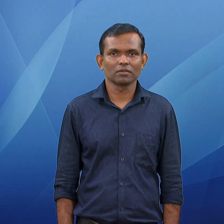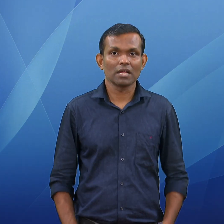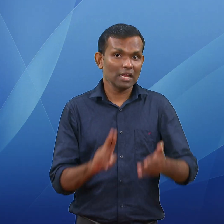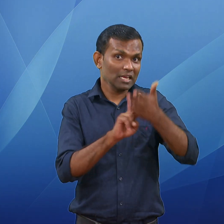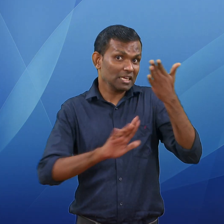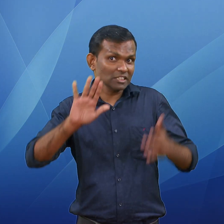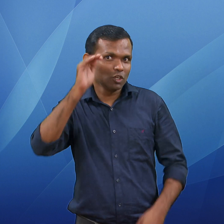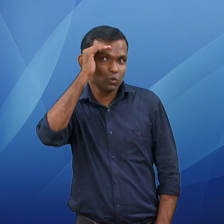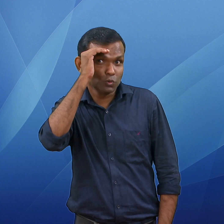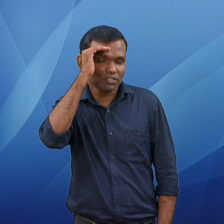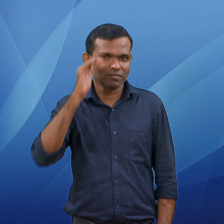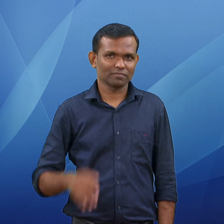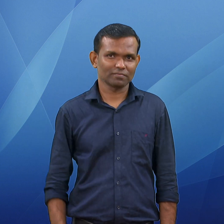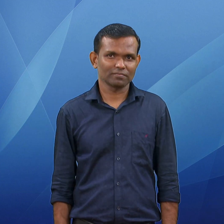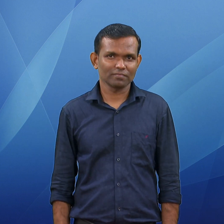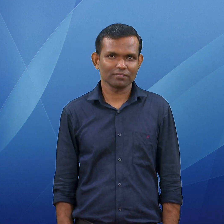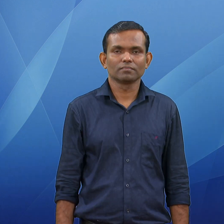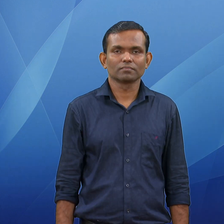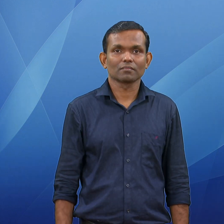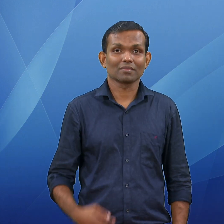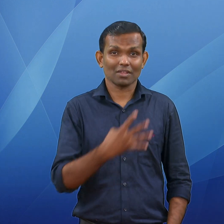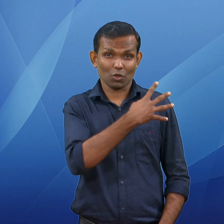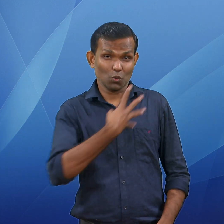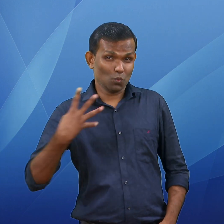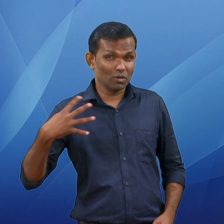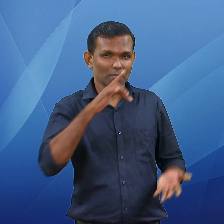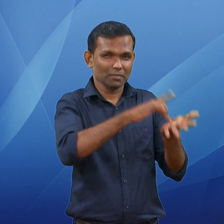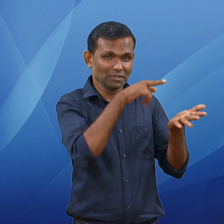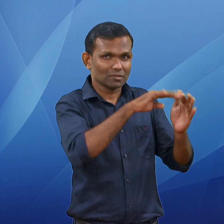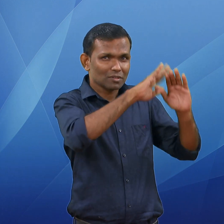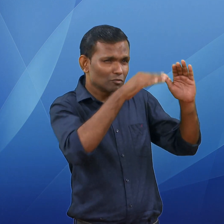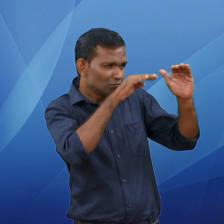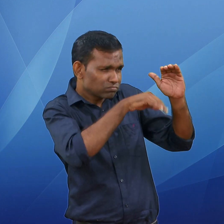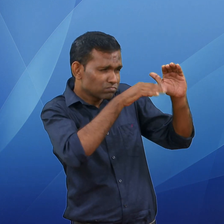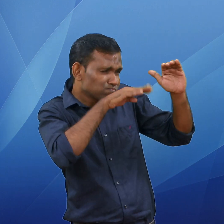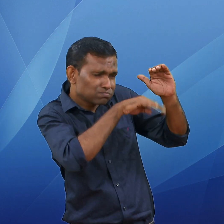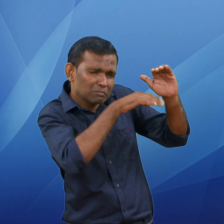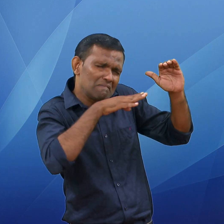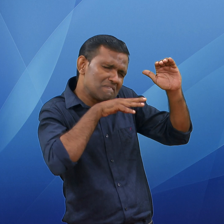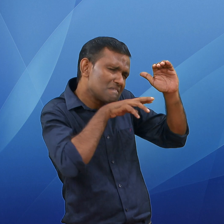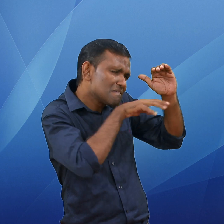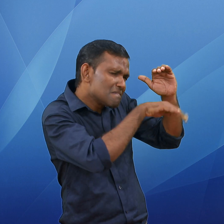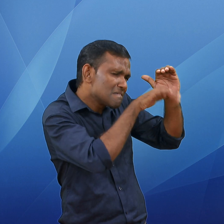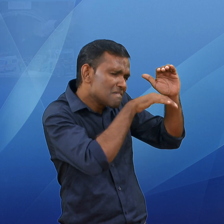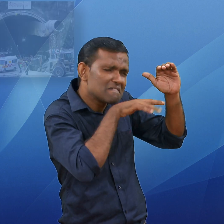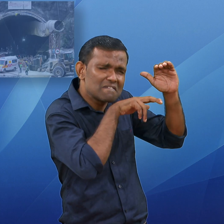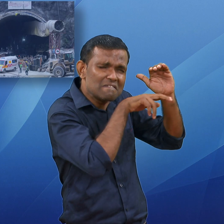Over to National News 41 workers who were trapped in the Silk Yara Tunnel in Uttakashi for 17 days were